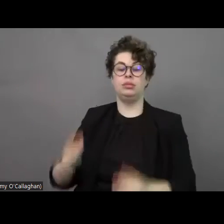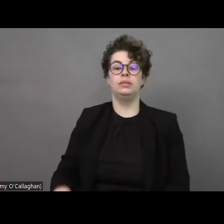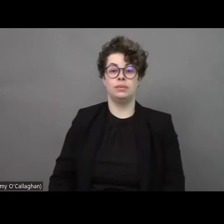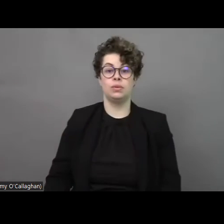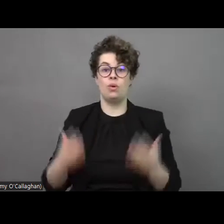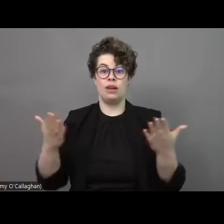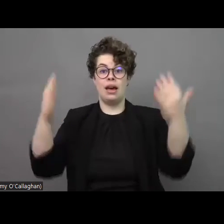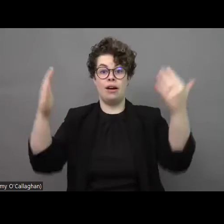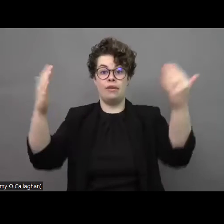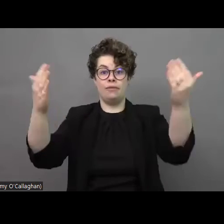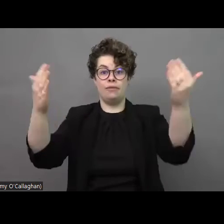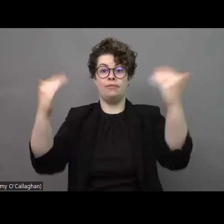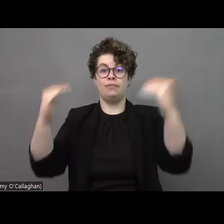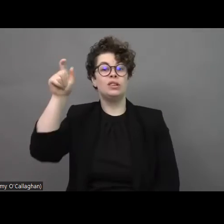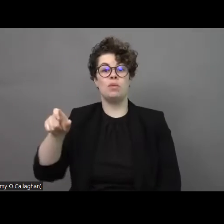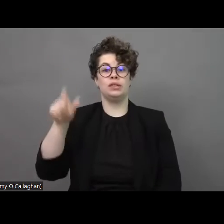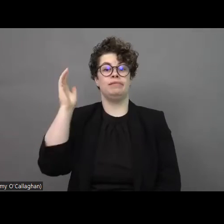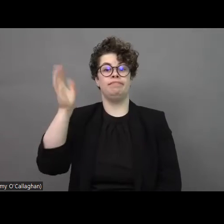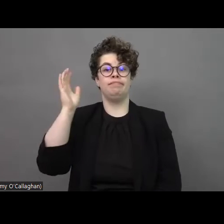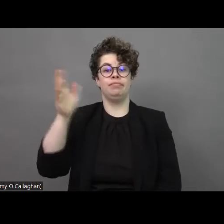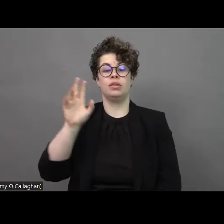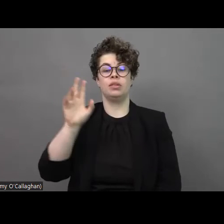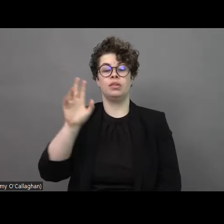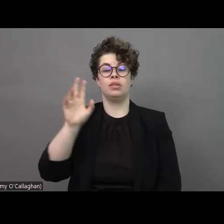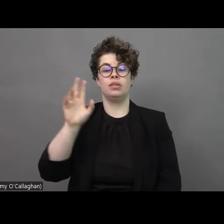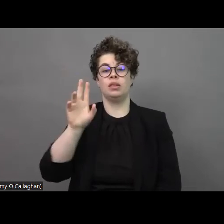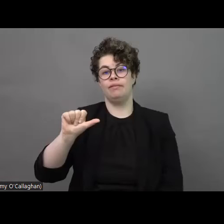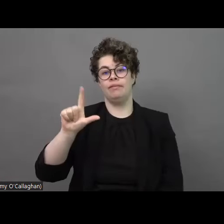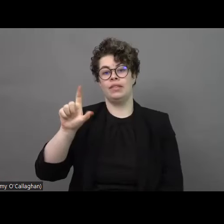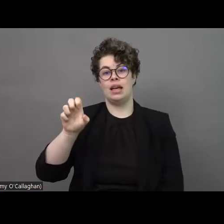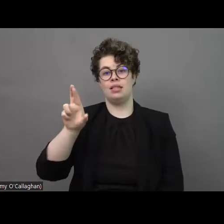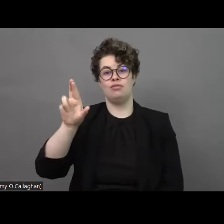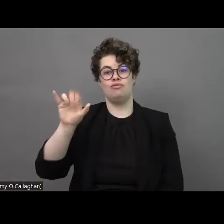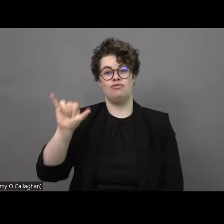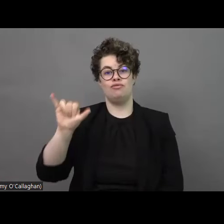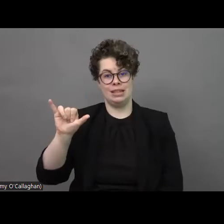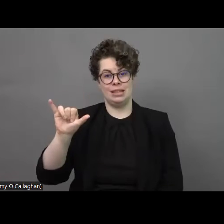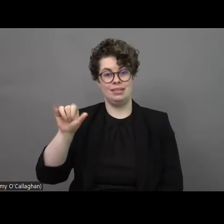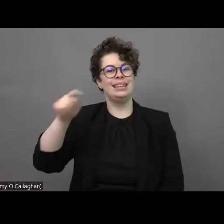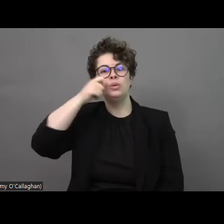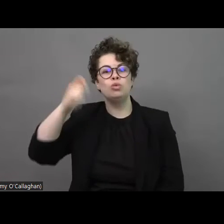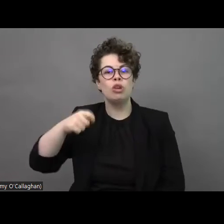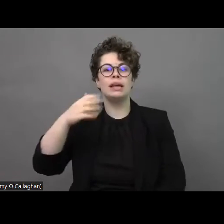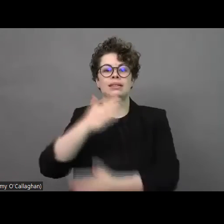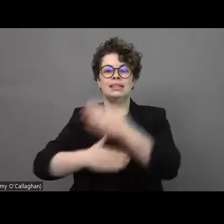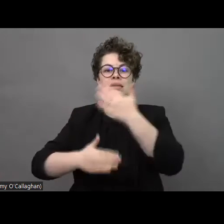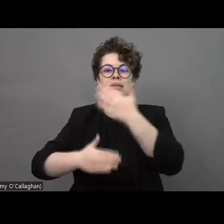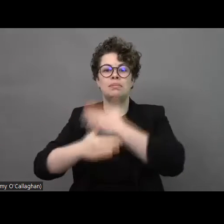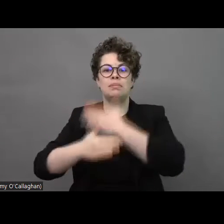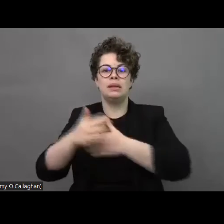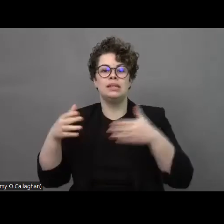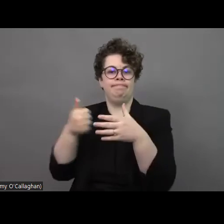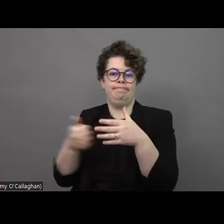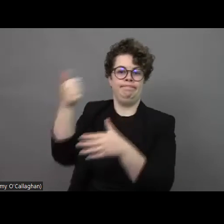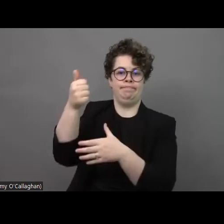speaker, Valerie Shushkovich, President of the National Assembly of Persons with Disabilities in Ukraine. Valerie, we last spoke to